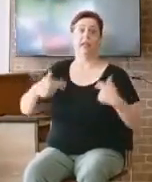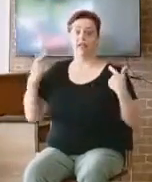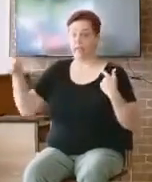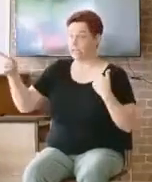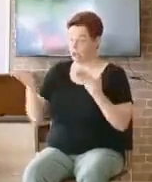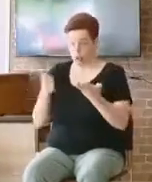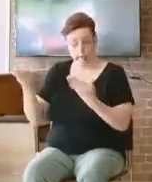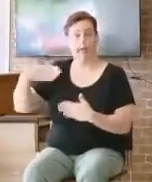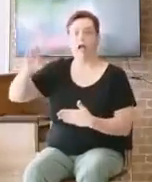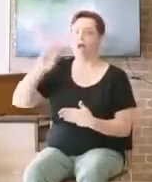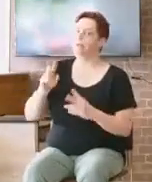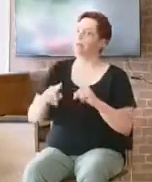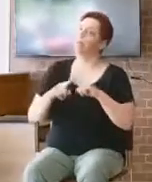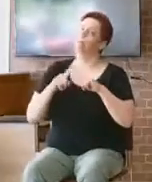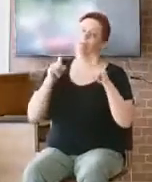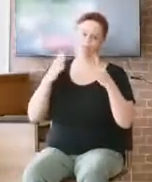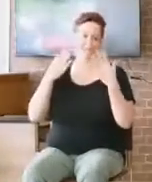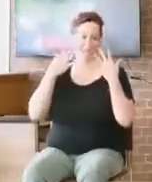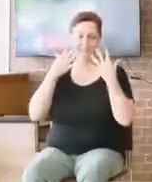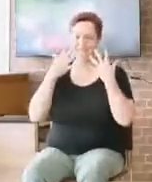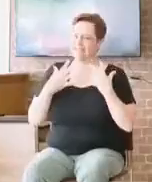His sons took bribes.